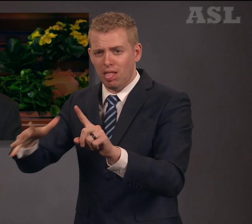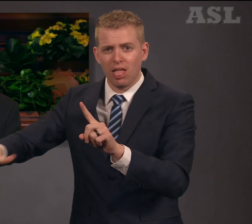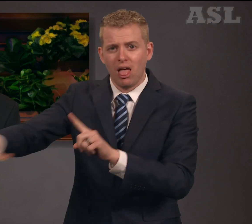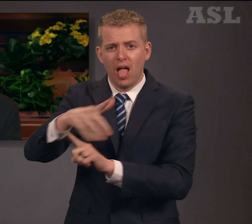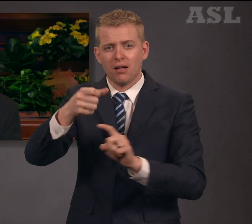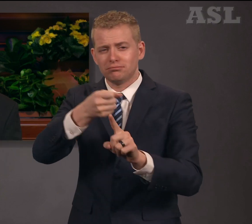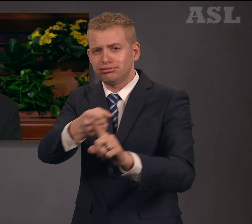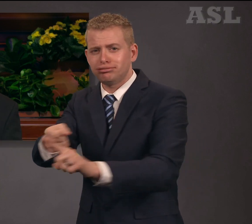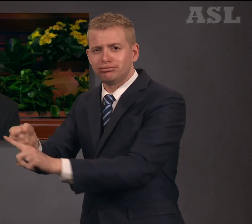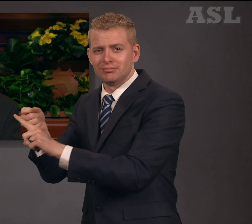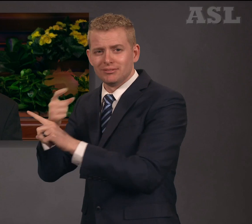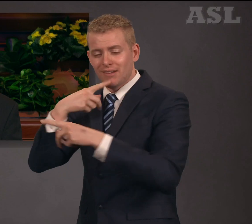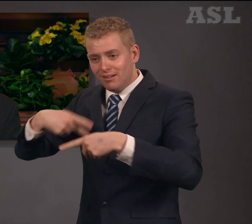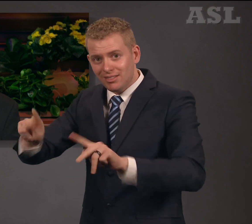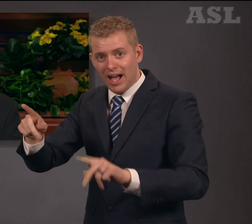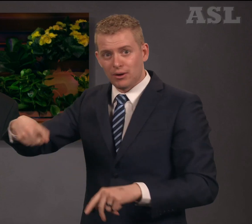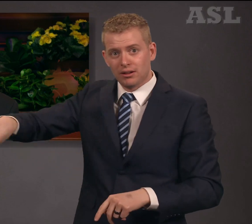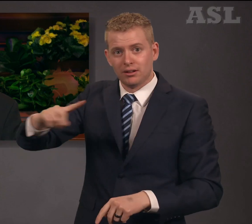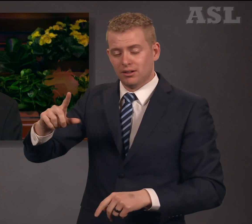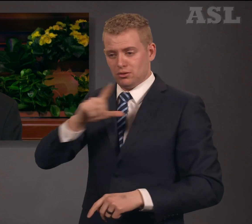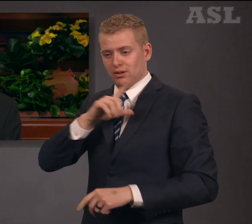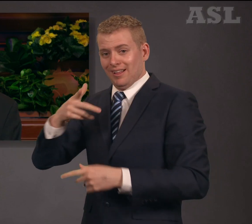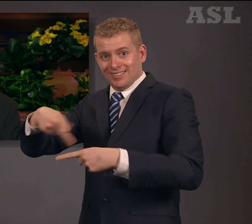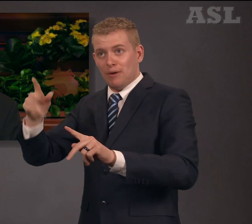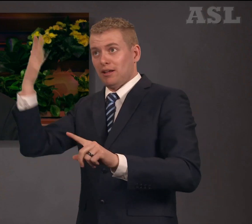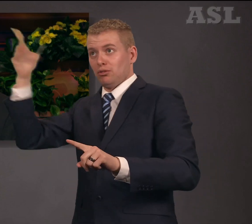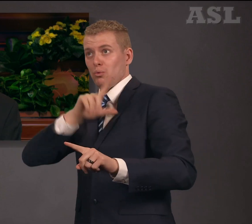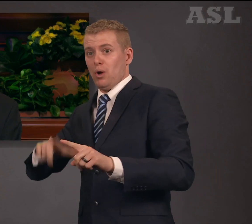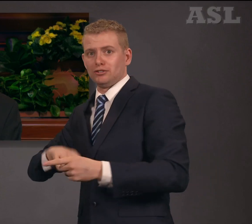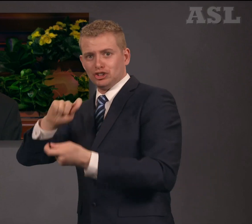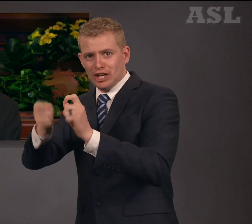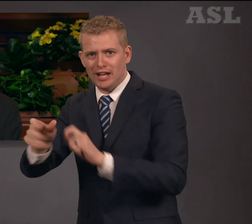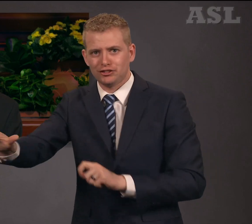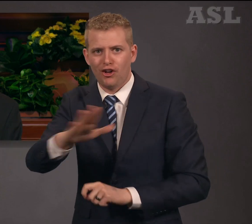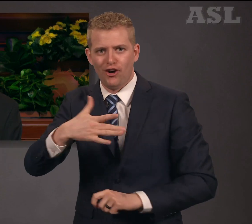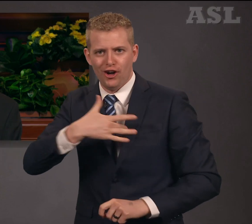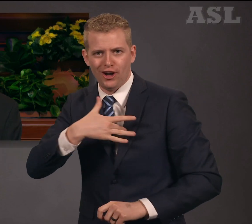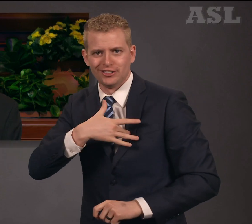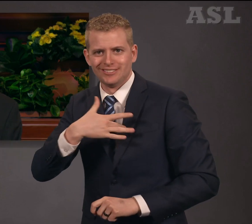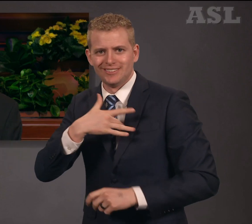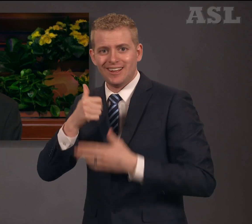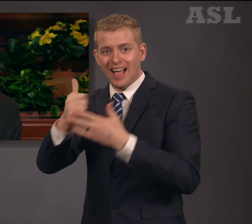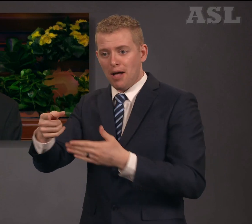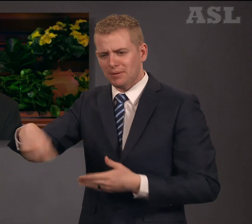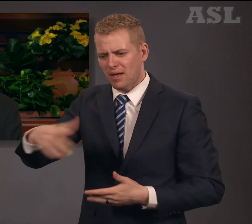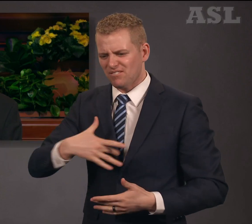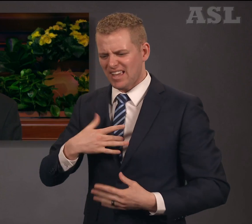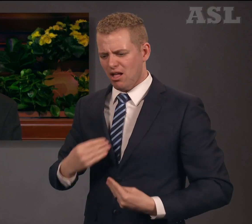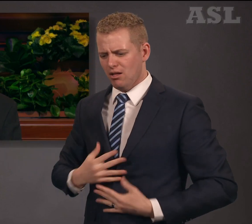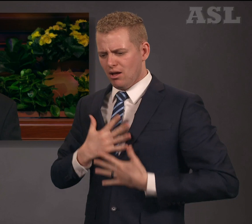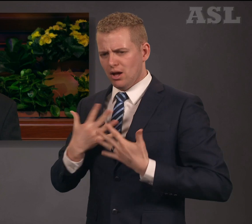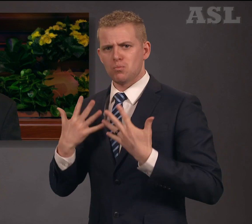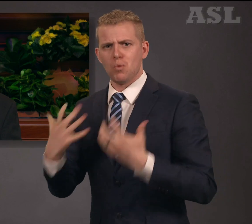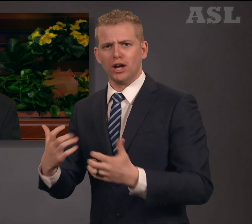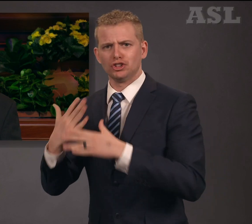so gain a desire to offer others the gift of peace that passes all understanding.